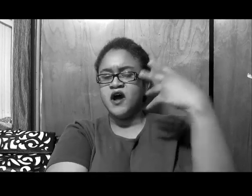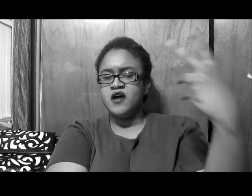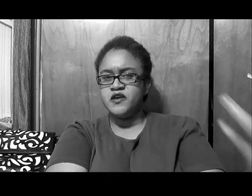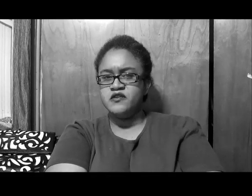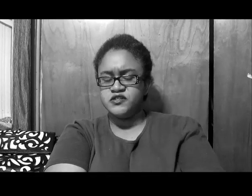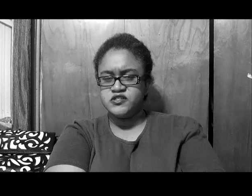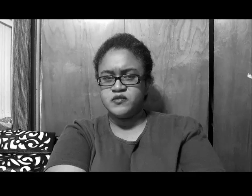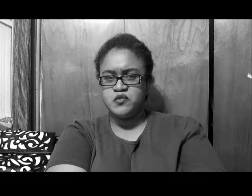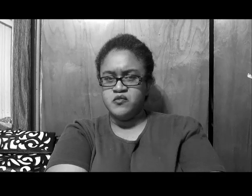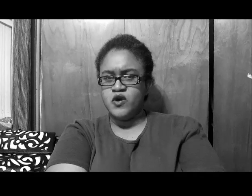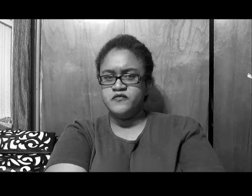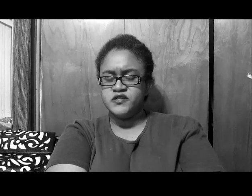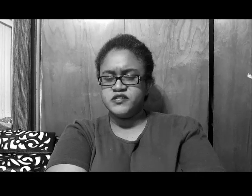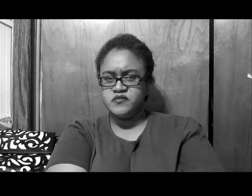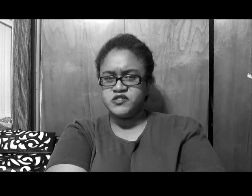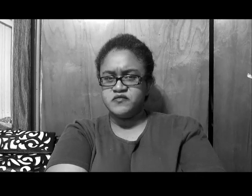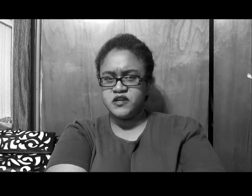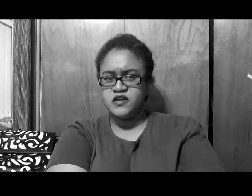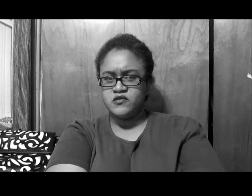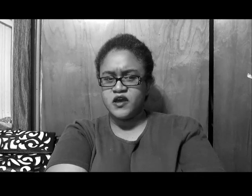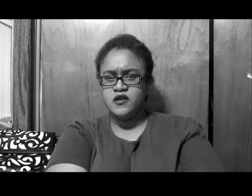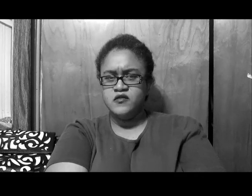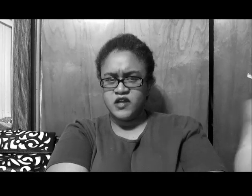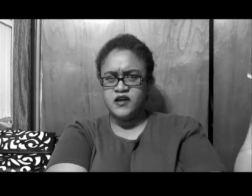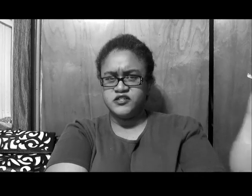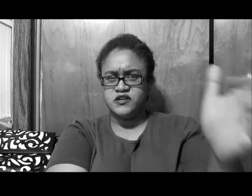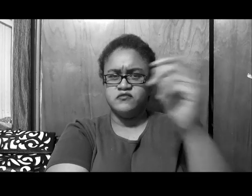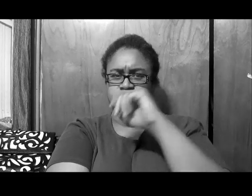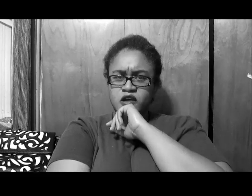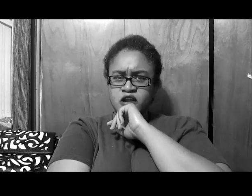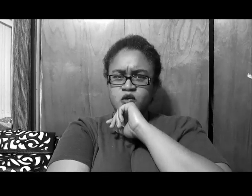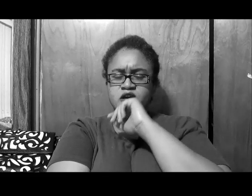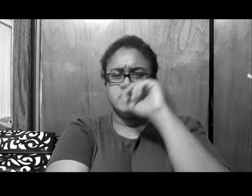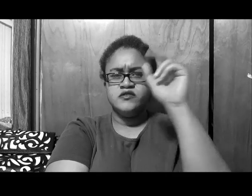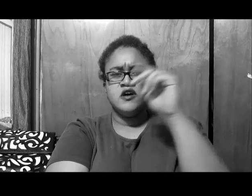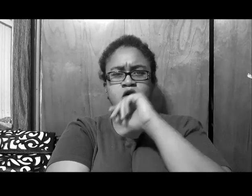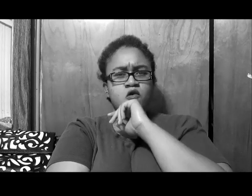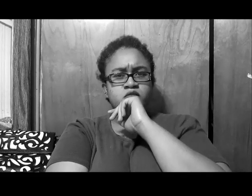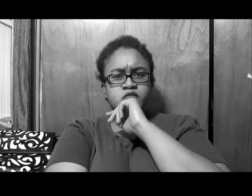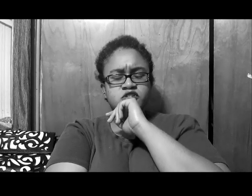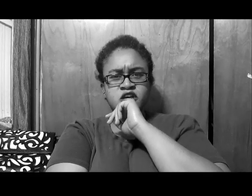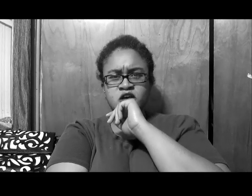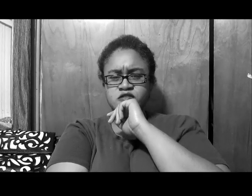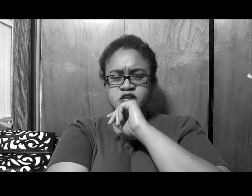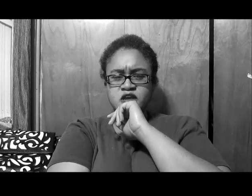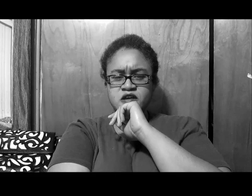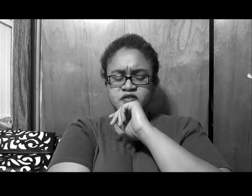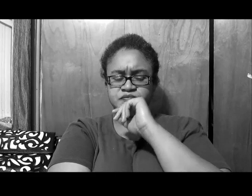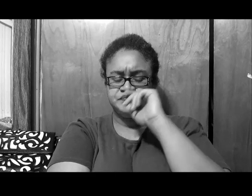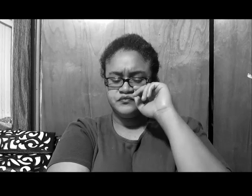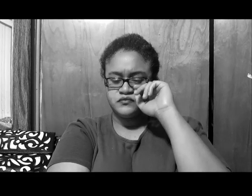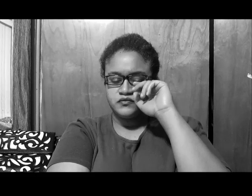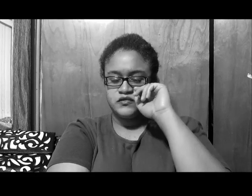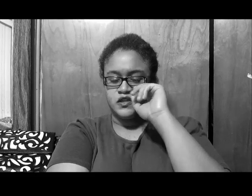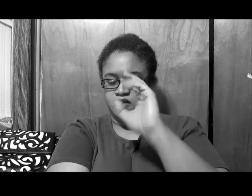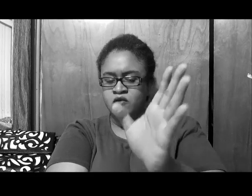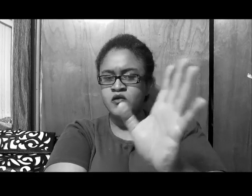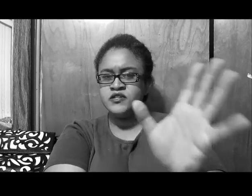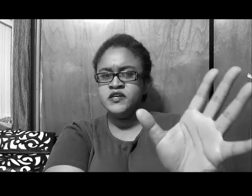five years, and stuff, that we've been waiting for this damn stuff to end, okay, that's shit, anyway, so, she don't sit here, and, of course, Nina